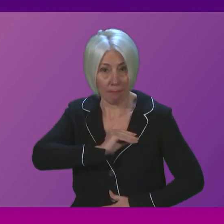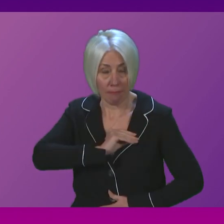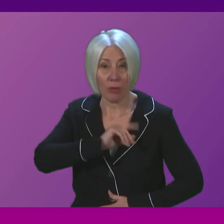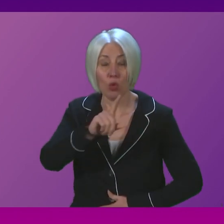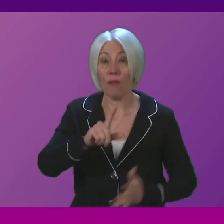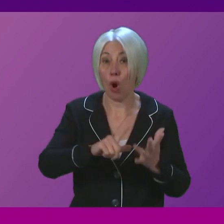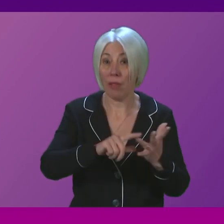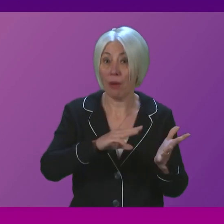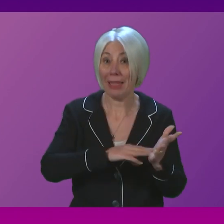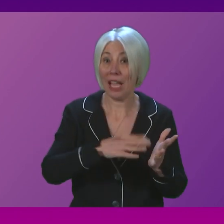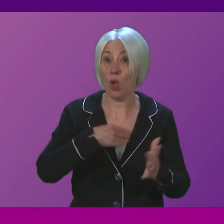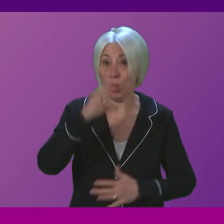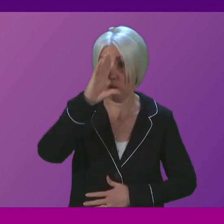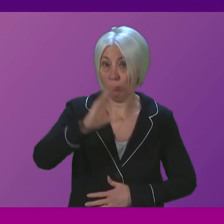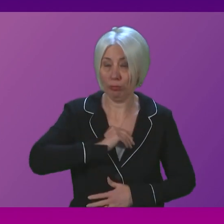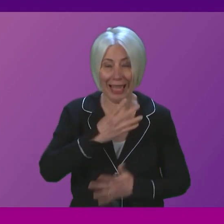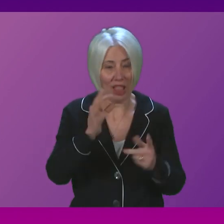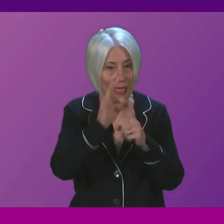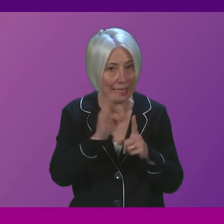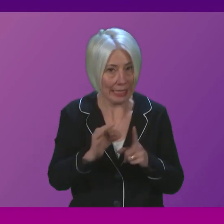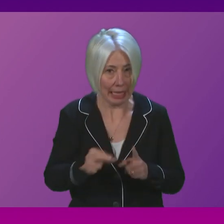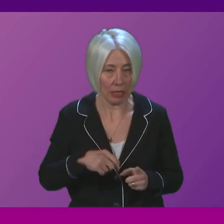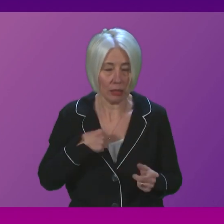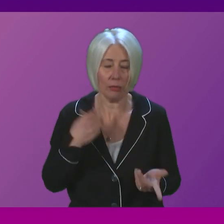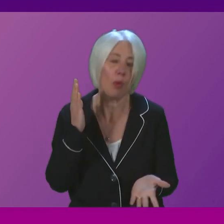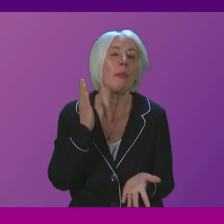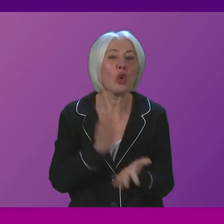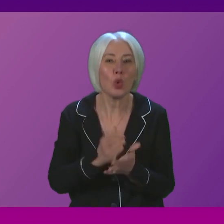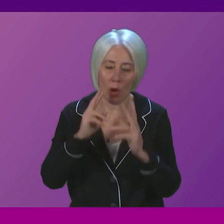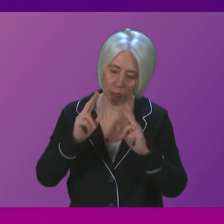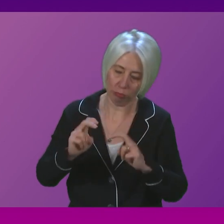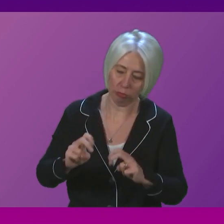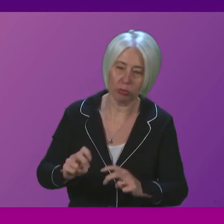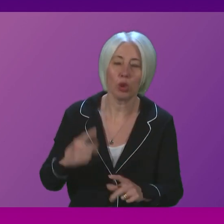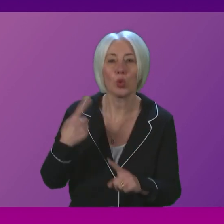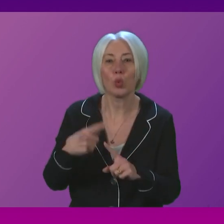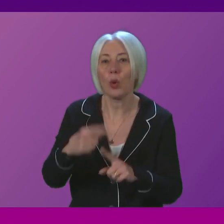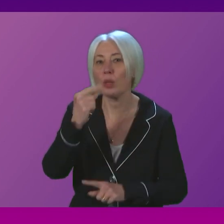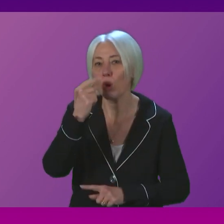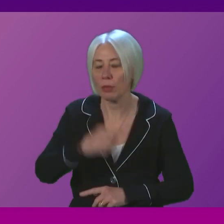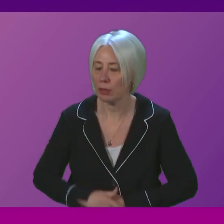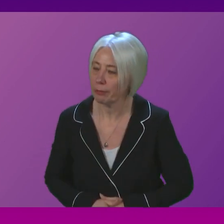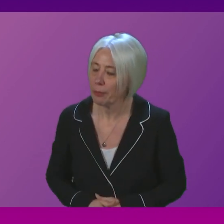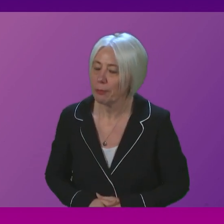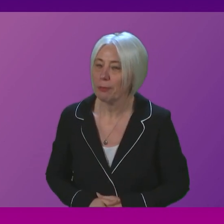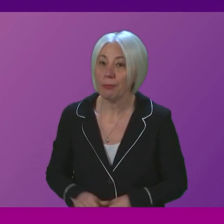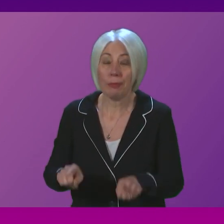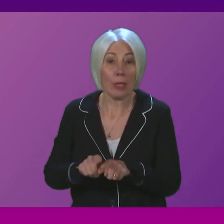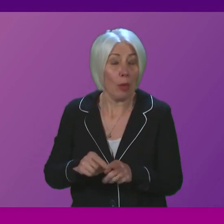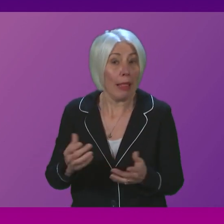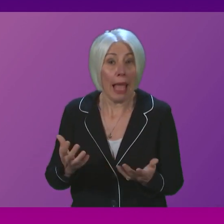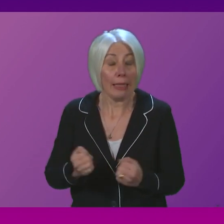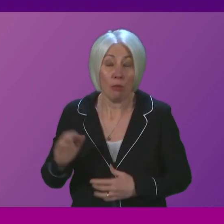if Oliver Mundell wants to send the details of that case, I will of course ensure that it is looked into as quickly as possible. Secondly, I expect all